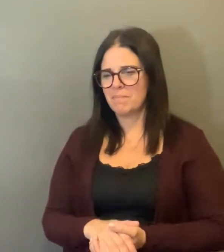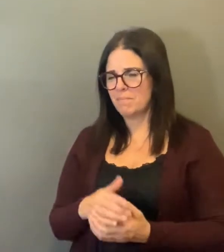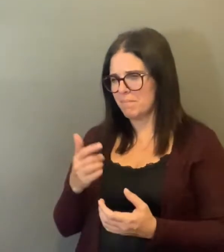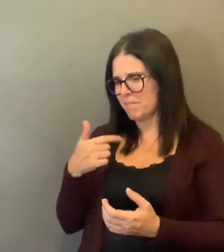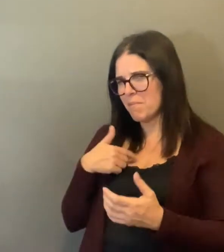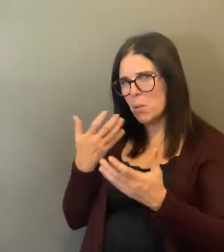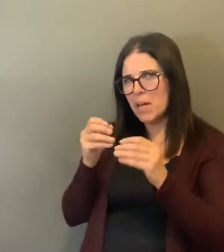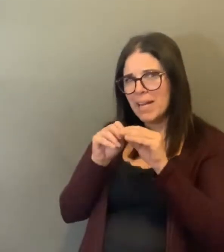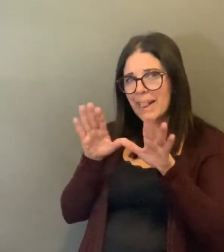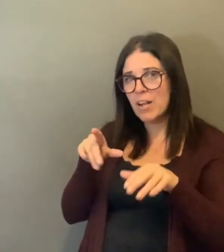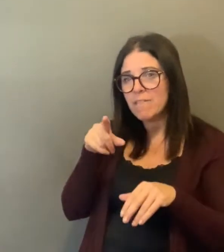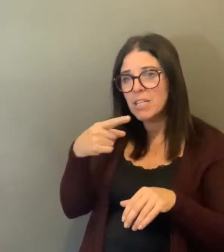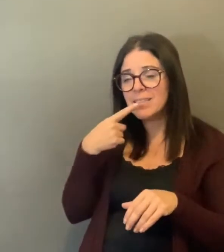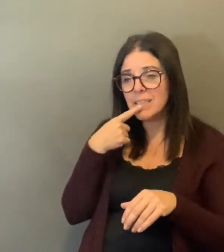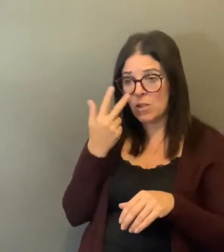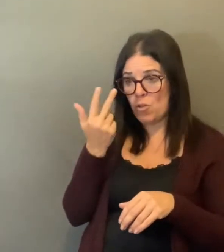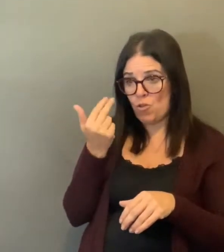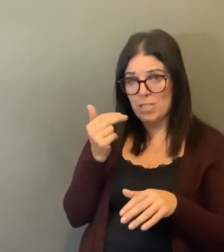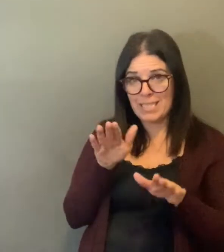outbreak quickly.